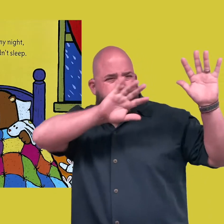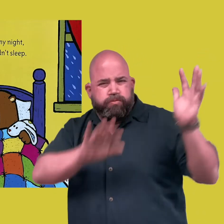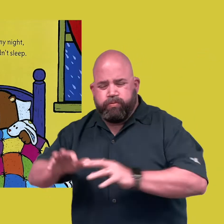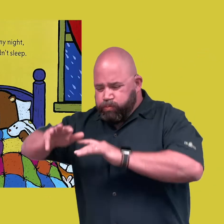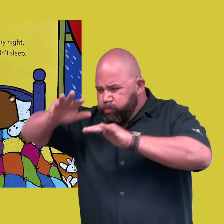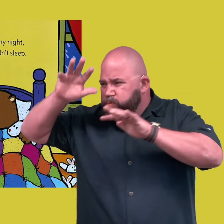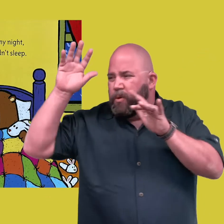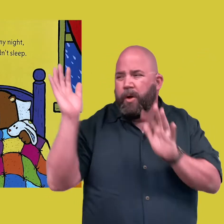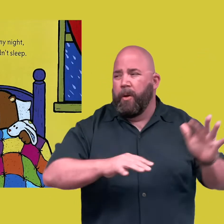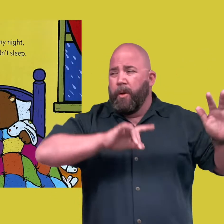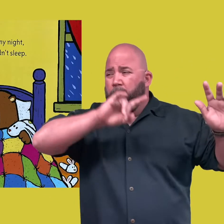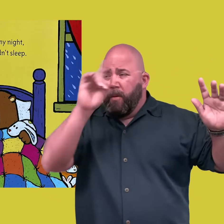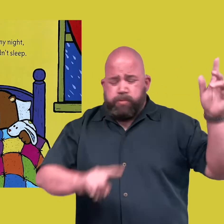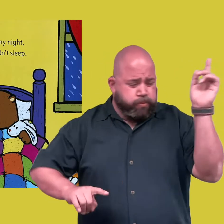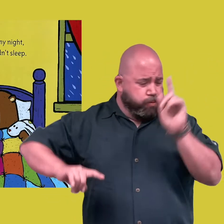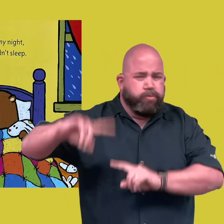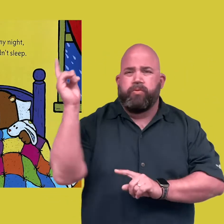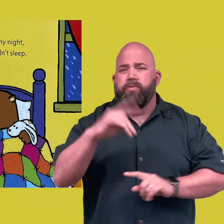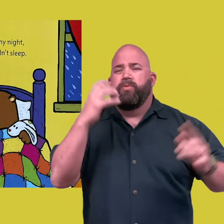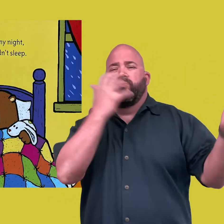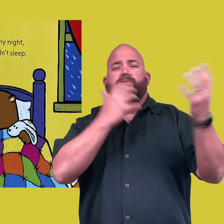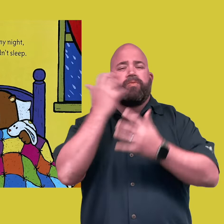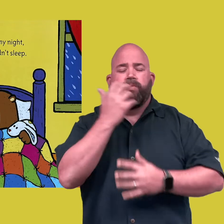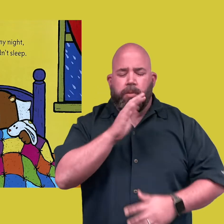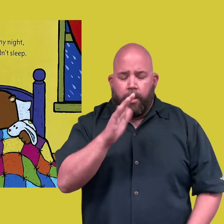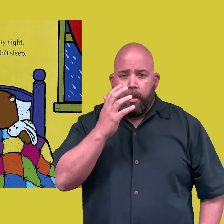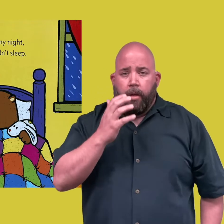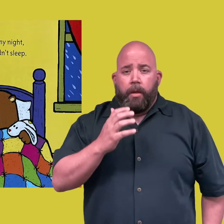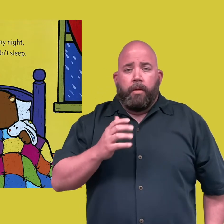One stormy night, Bear couldn't sleep.